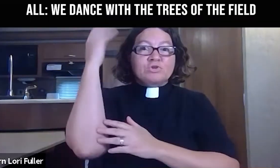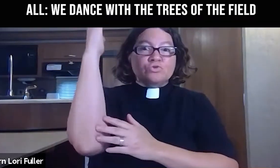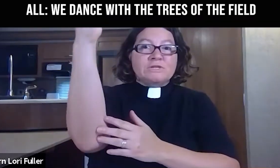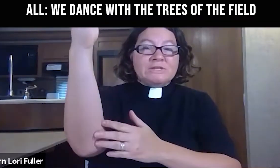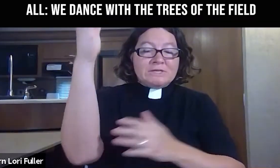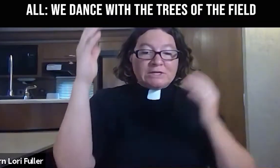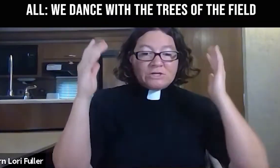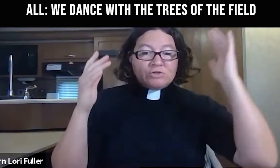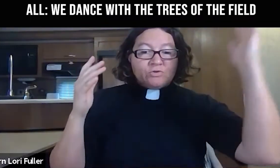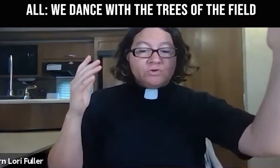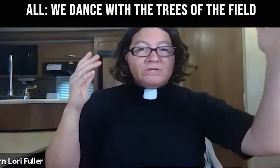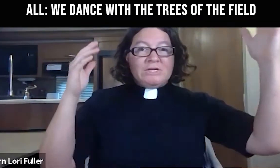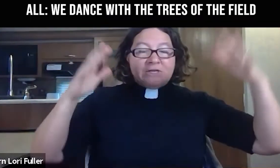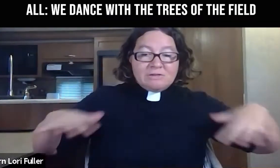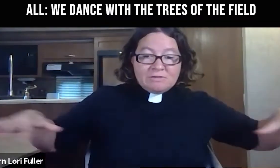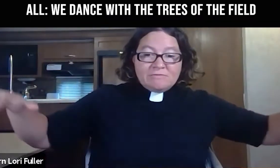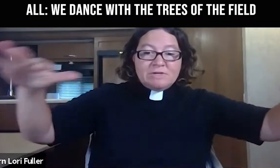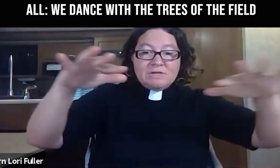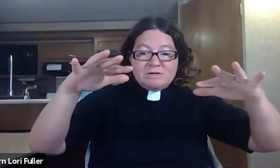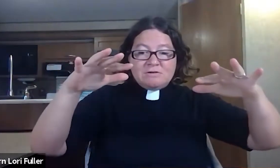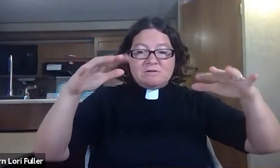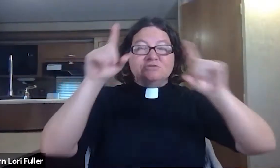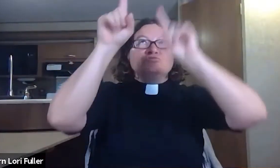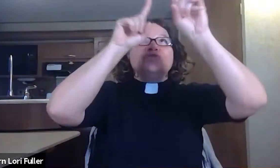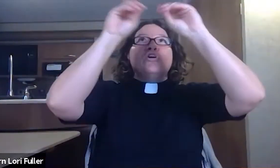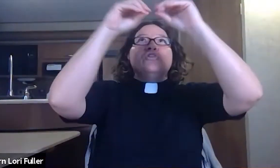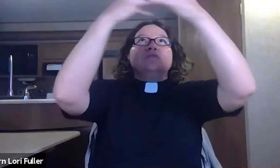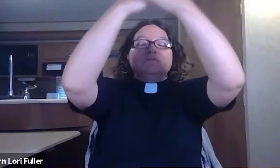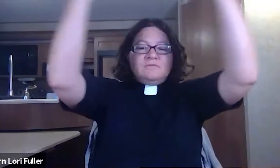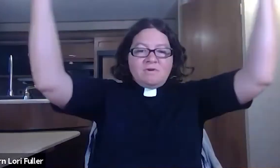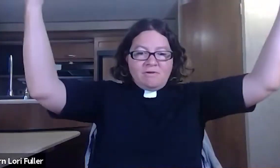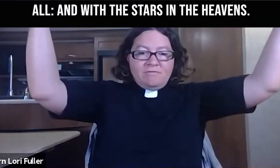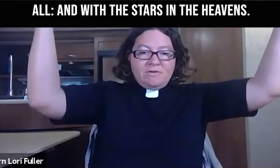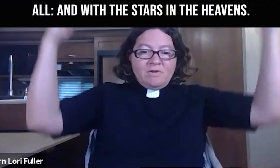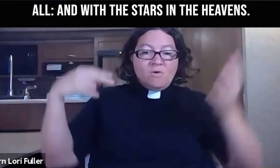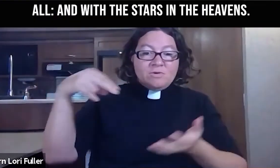We dance with the trees in the field and the stars in the heavens.